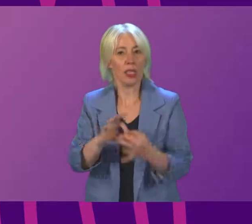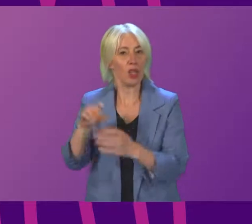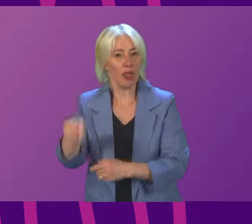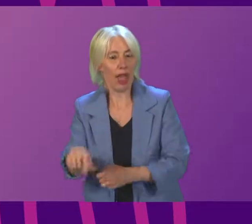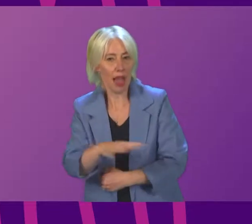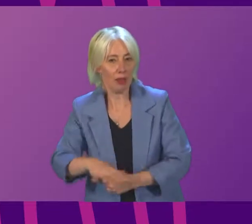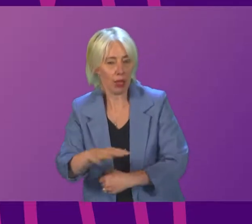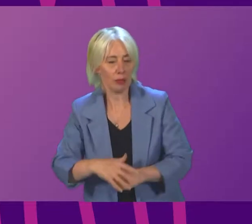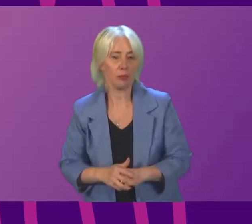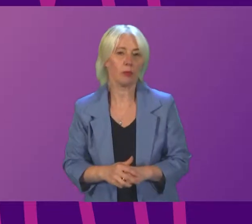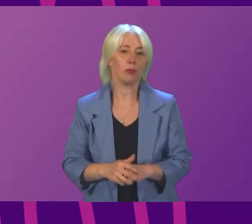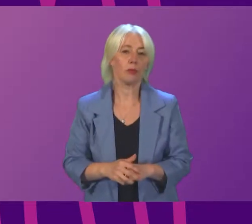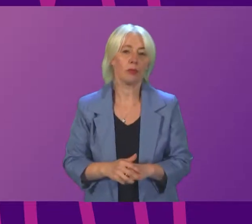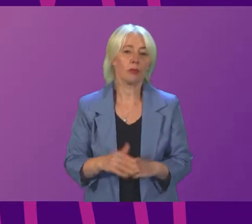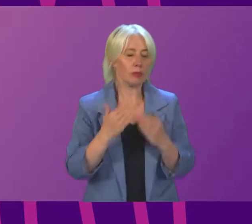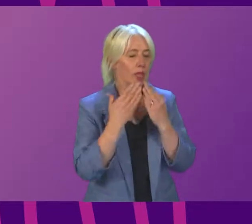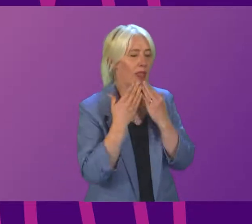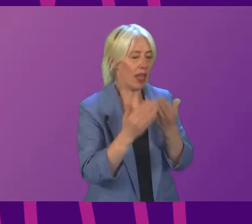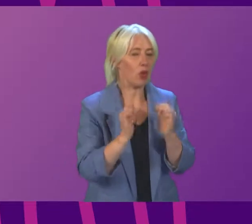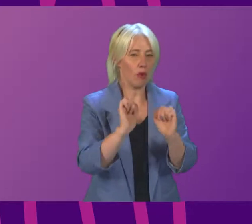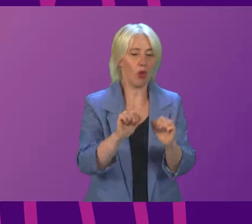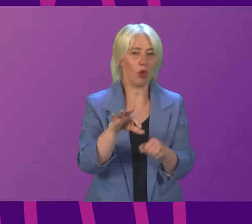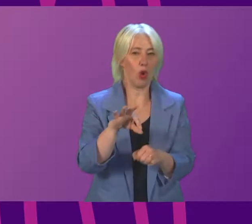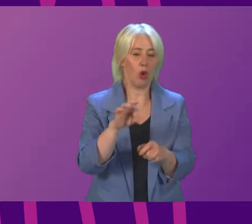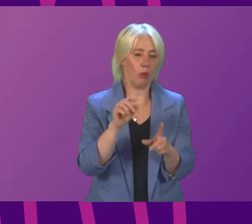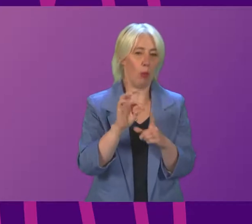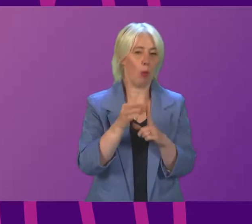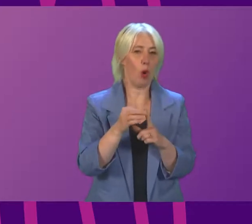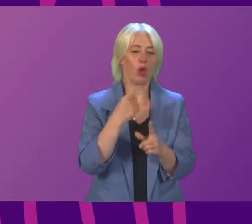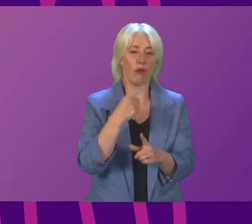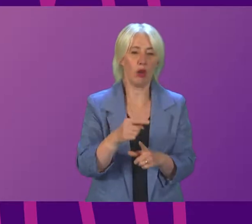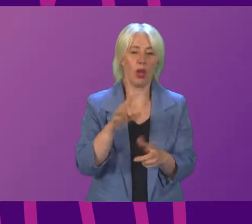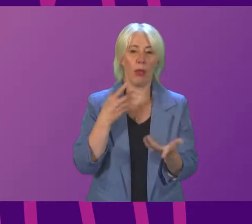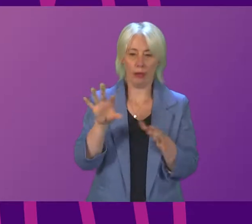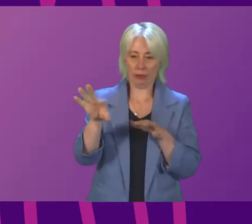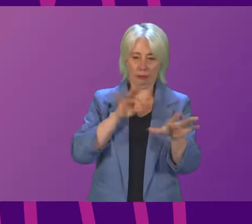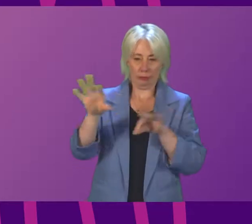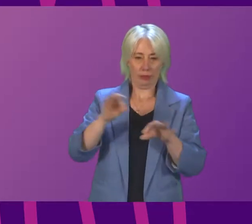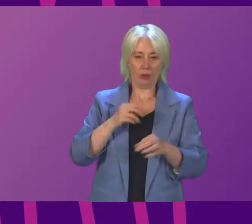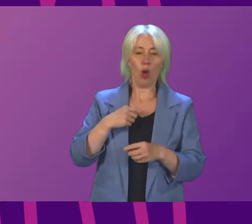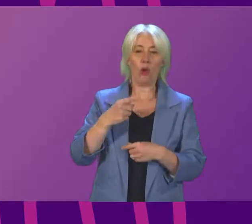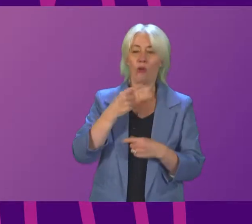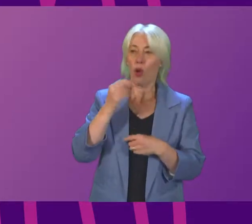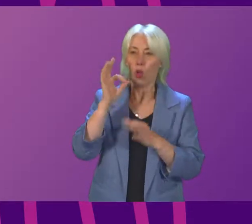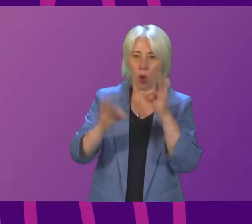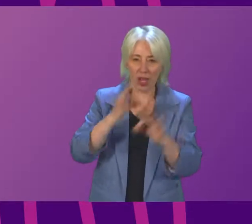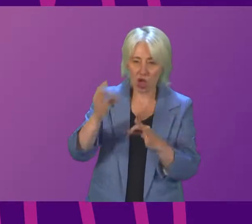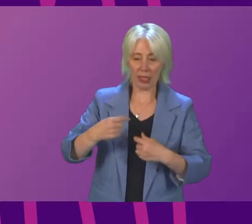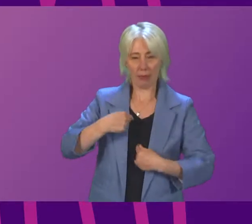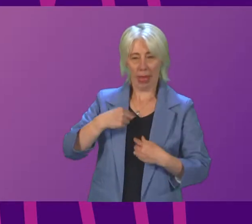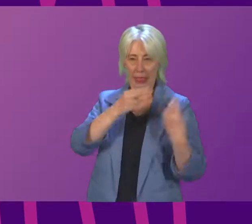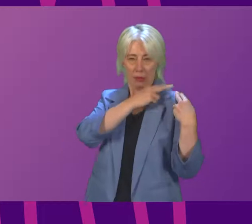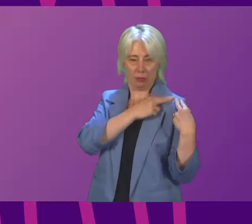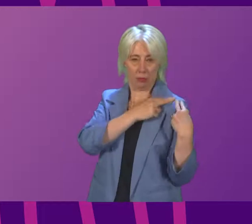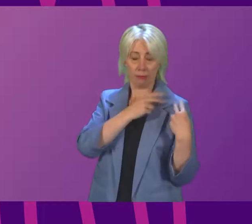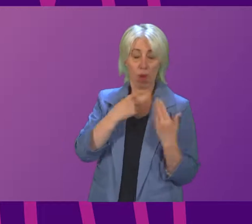I thank Mr Mundell for his point of order. Selection of questions is entirely a matter for me. I can assure Mr Mundell that there